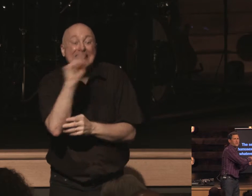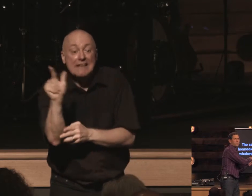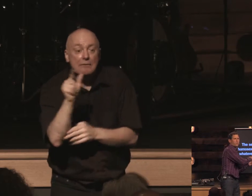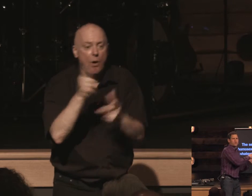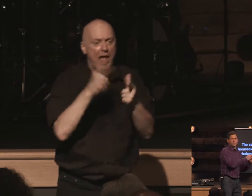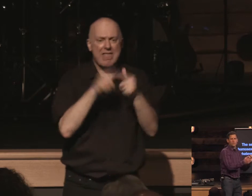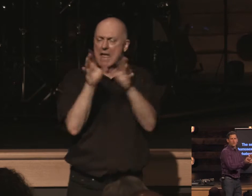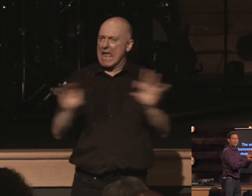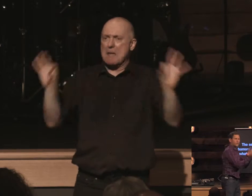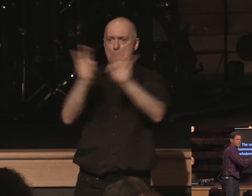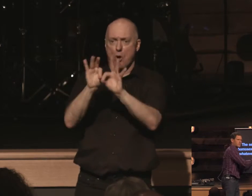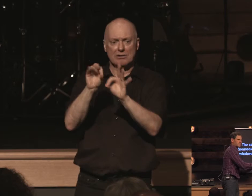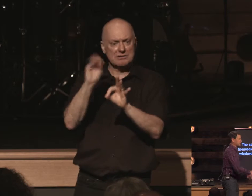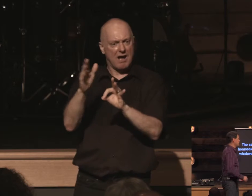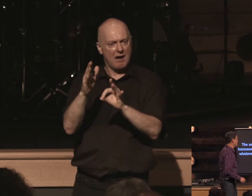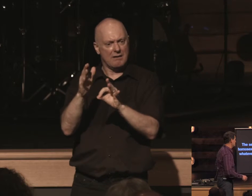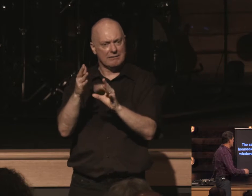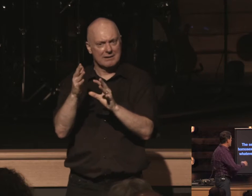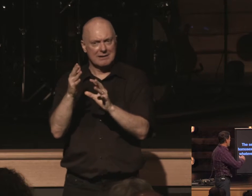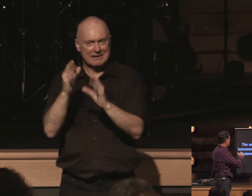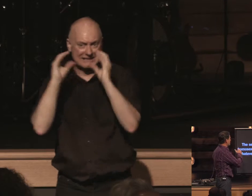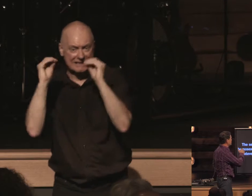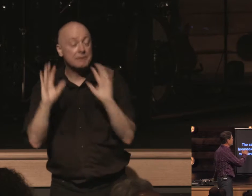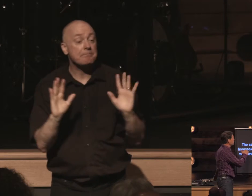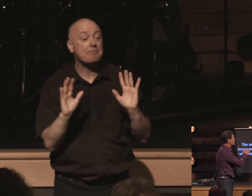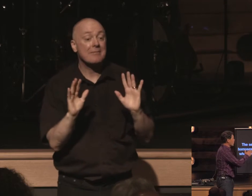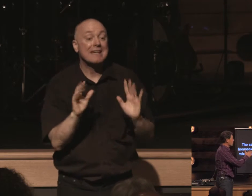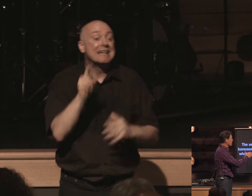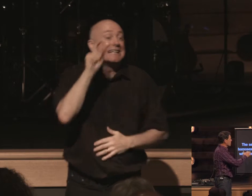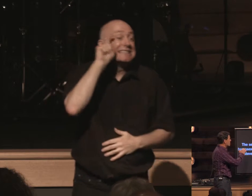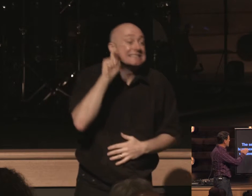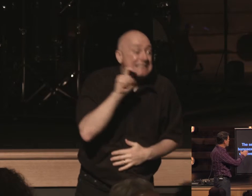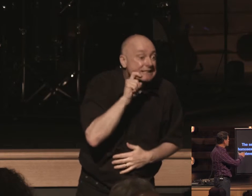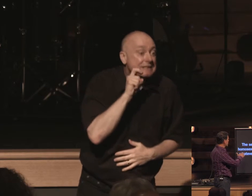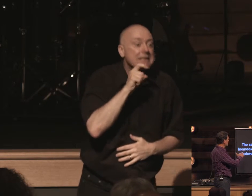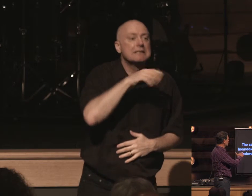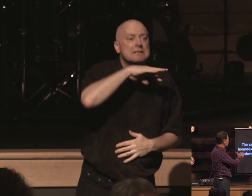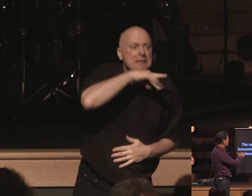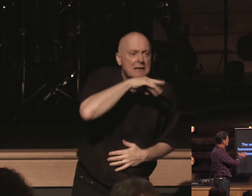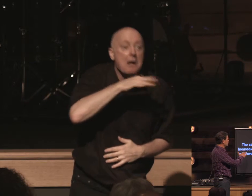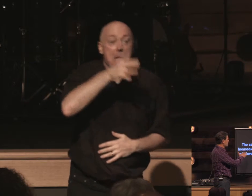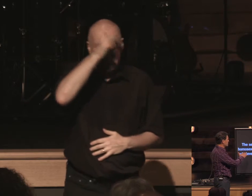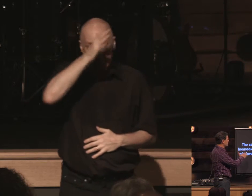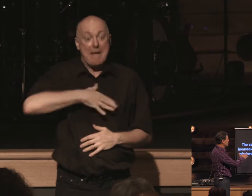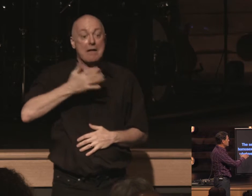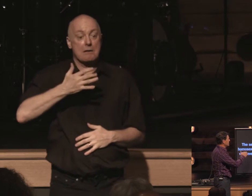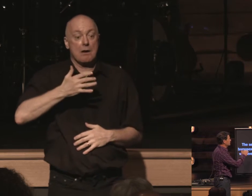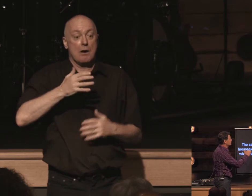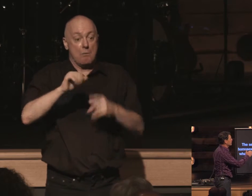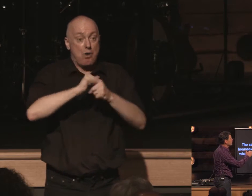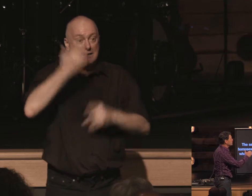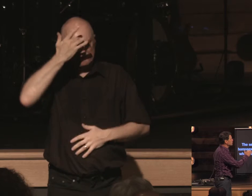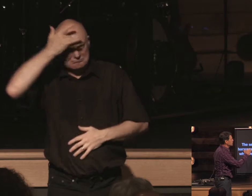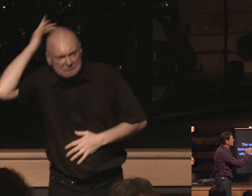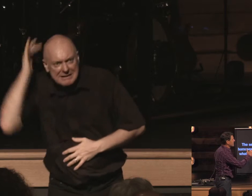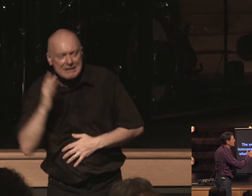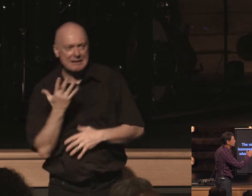the importance of rejecting that teaching um the sexually immoral men who practice homosexuality enslavers liars